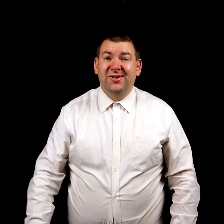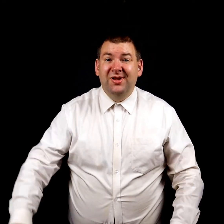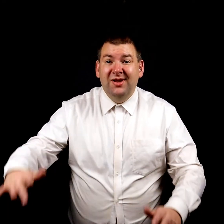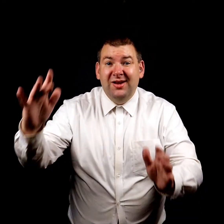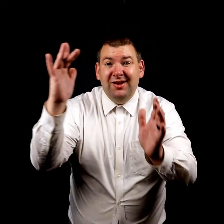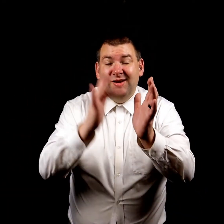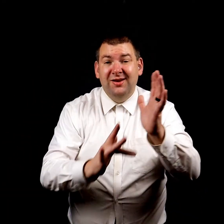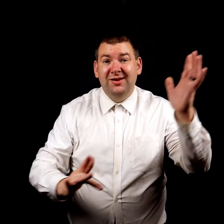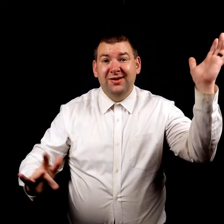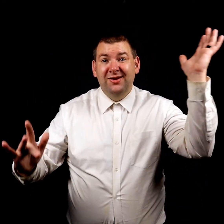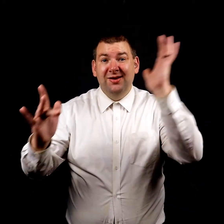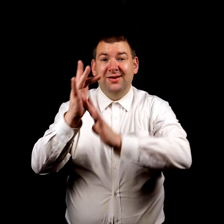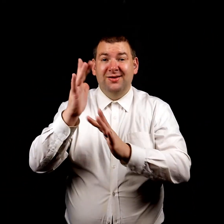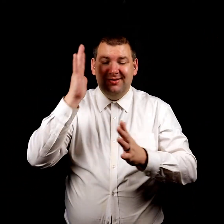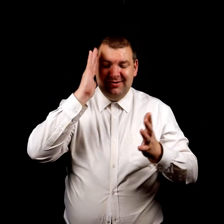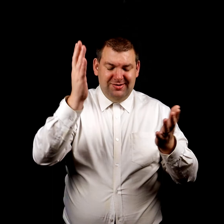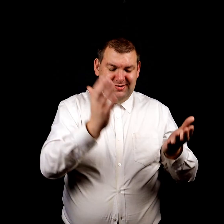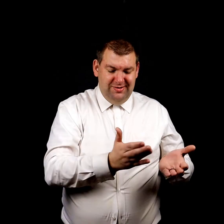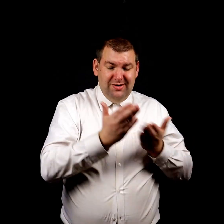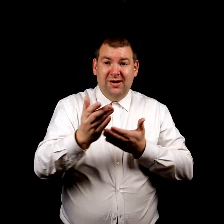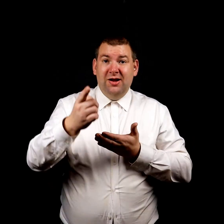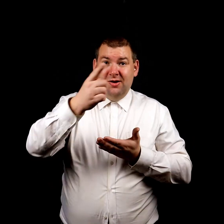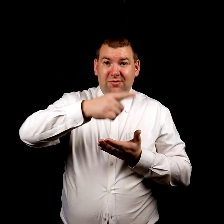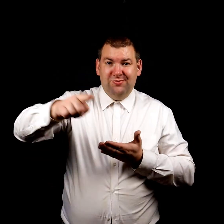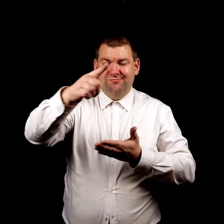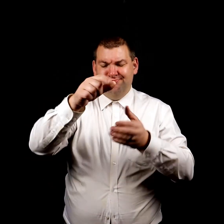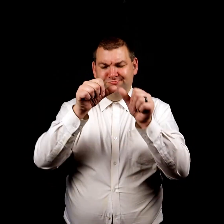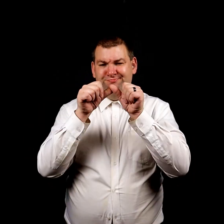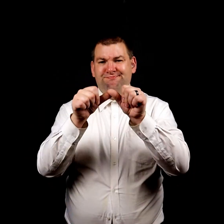He will carry you. Thank